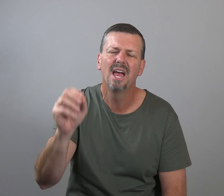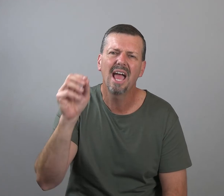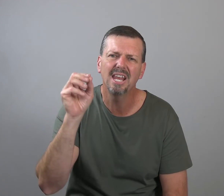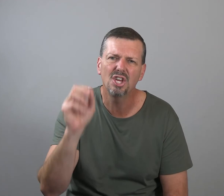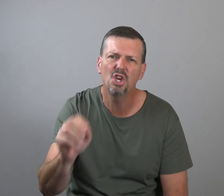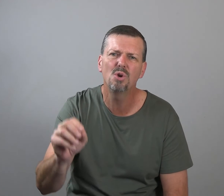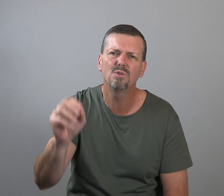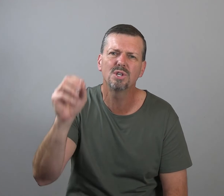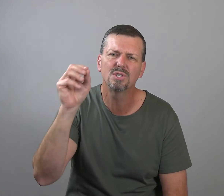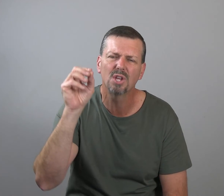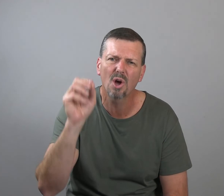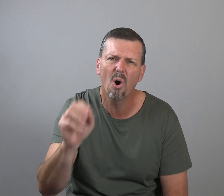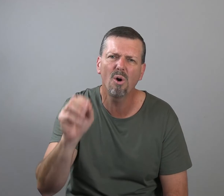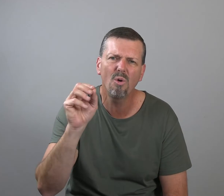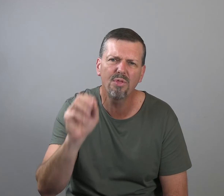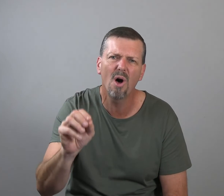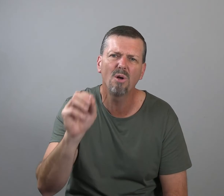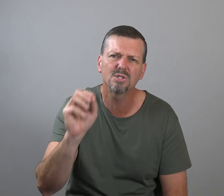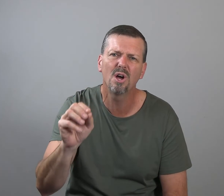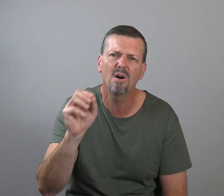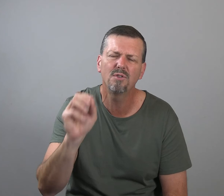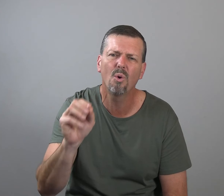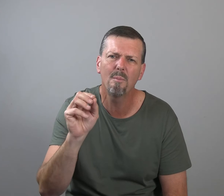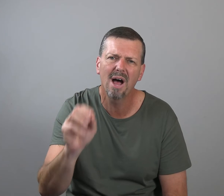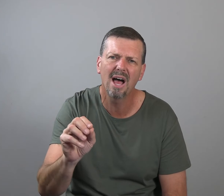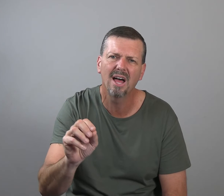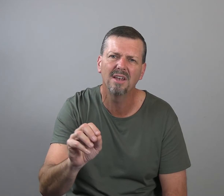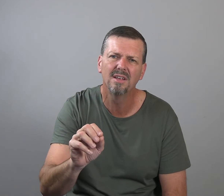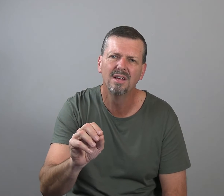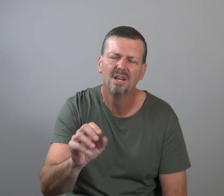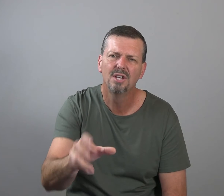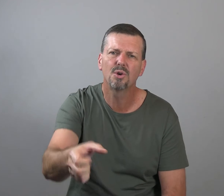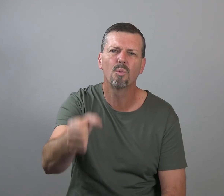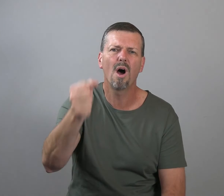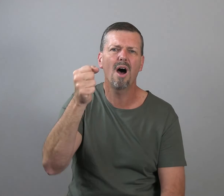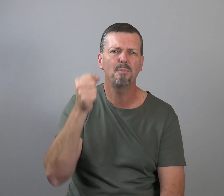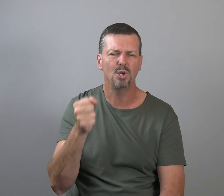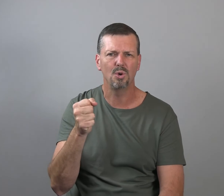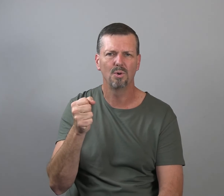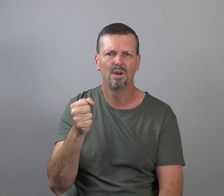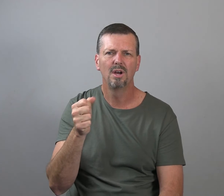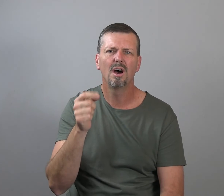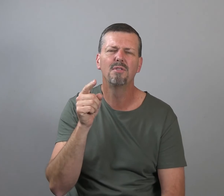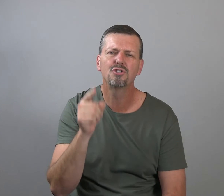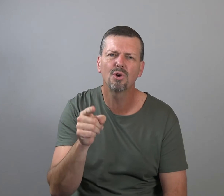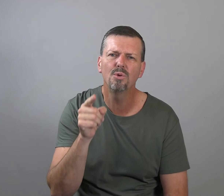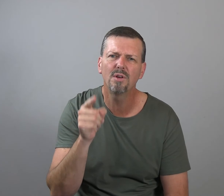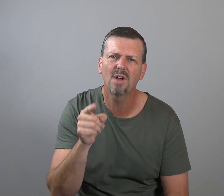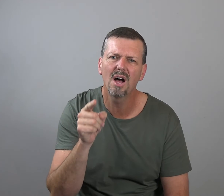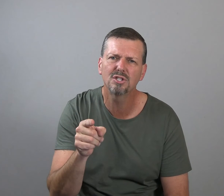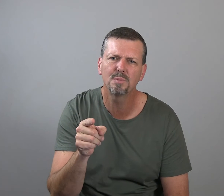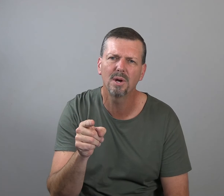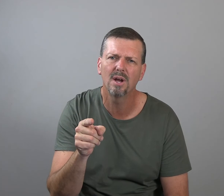and he uses the carnal thoughts of your mind to rob you of the truth of God's spirit